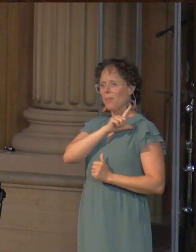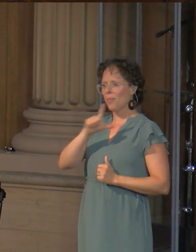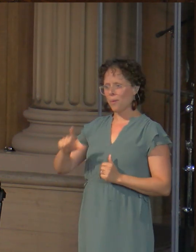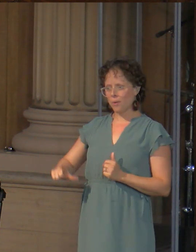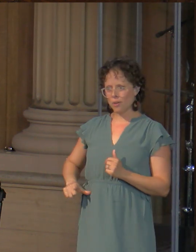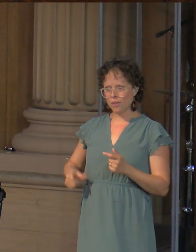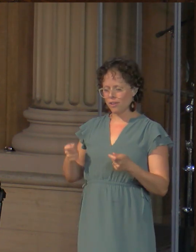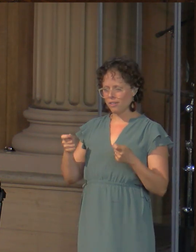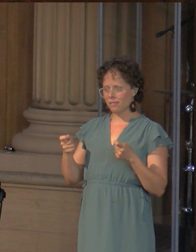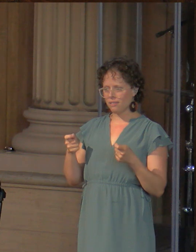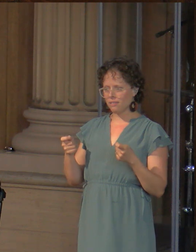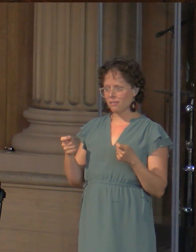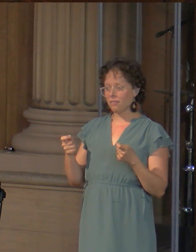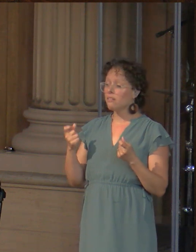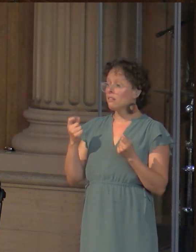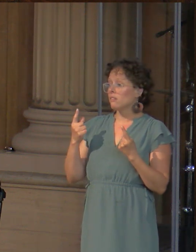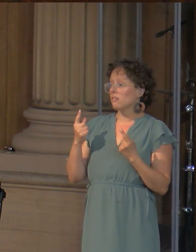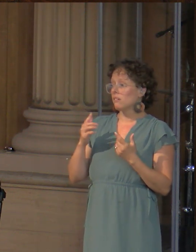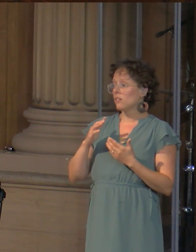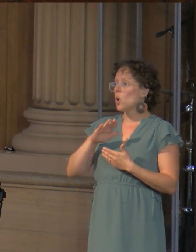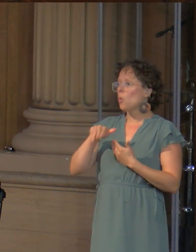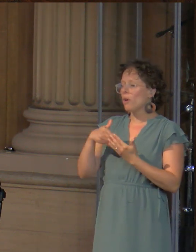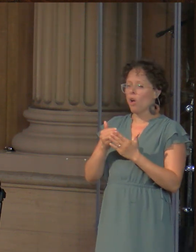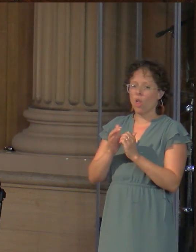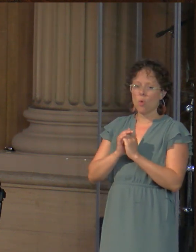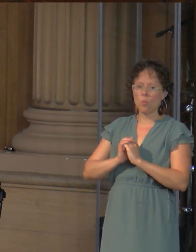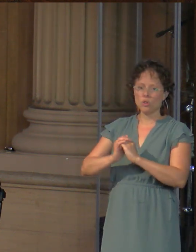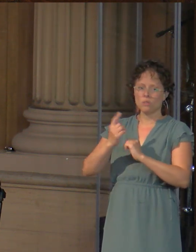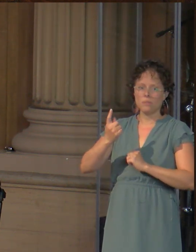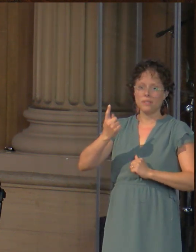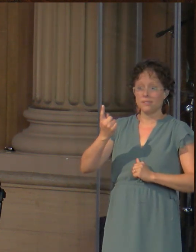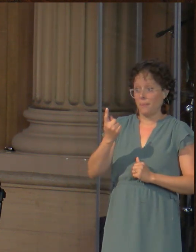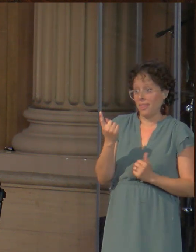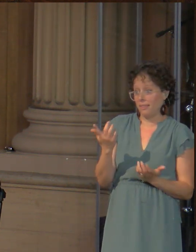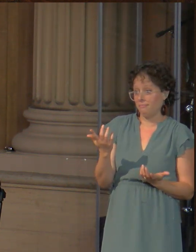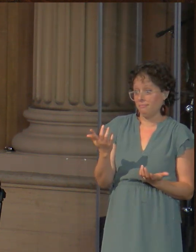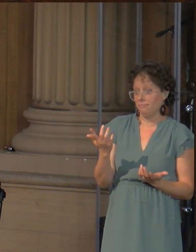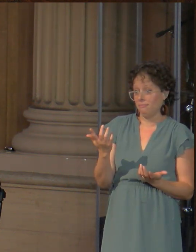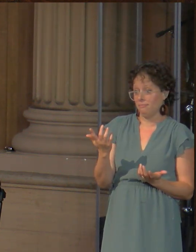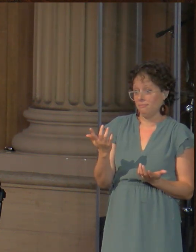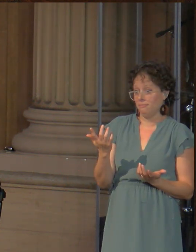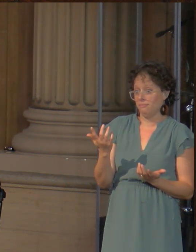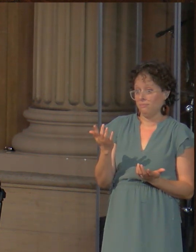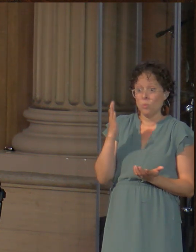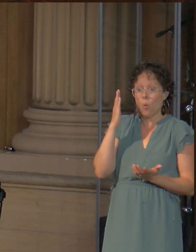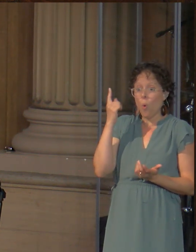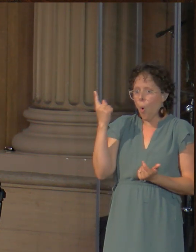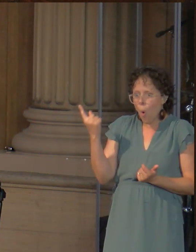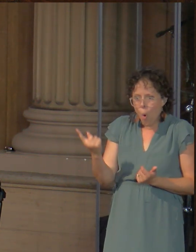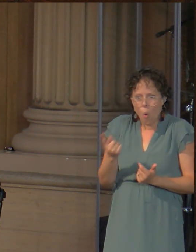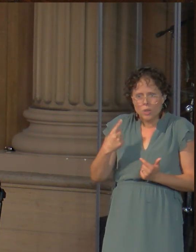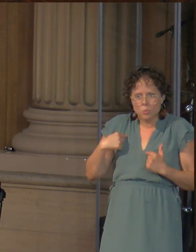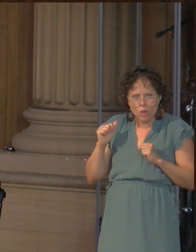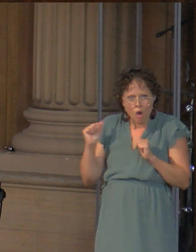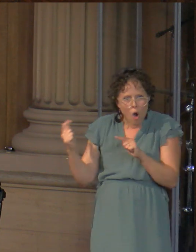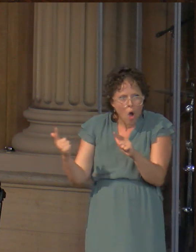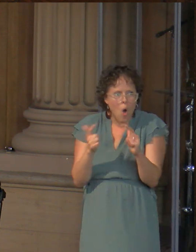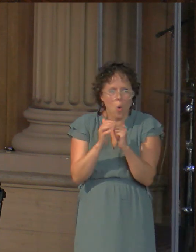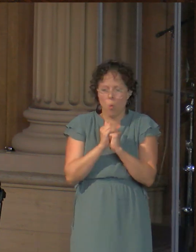But the truth is we all worship something. There will be a God that we worship. Something's going to come in and fill that place. It's not a matter of whether we